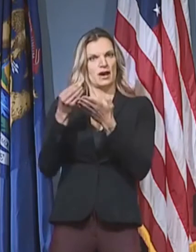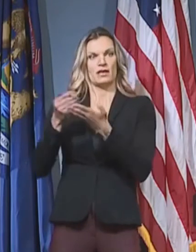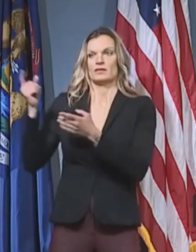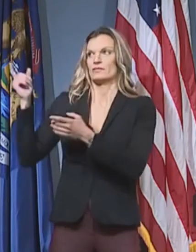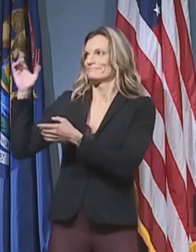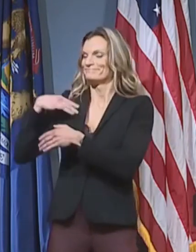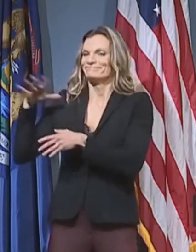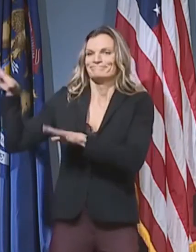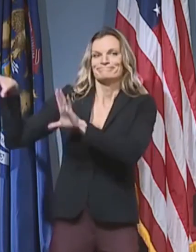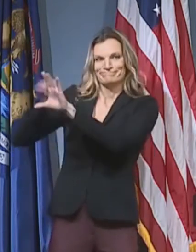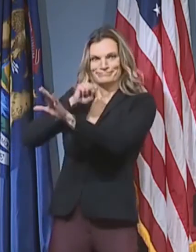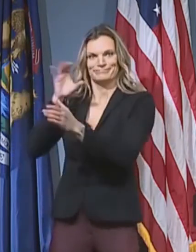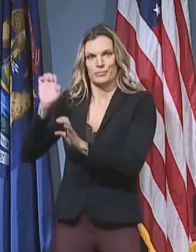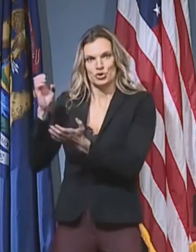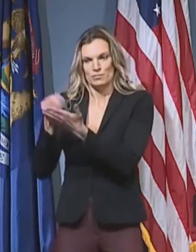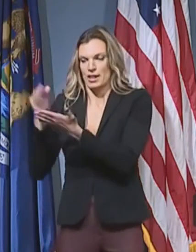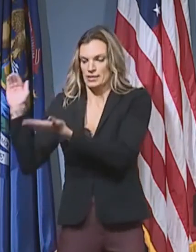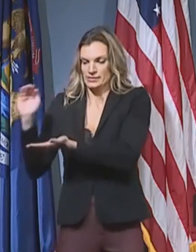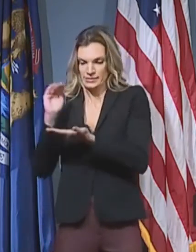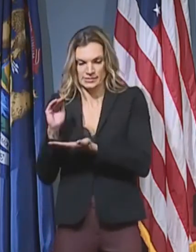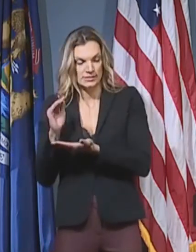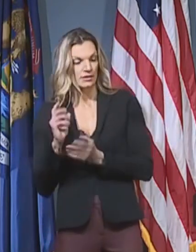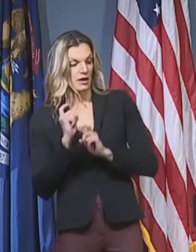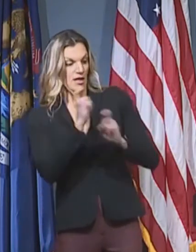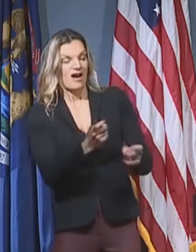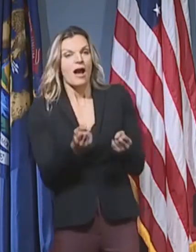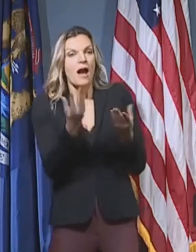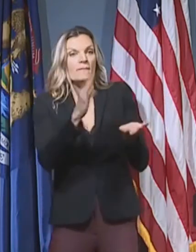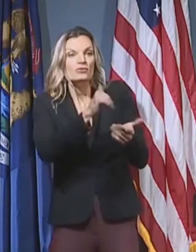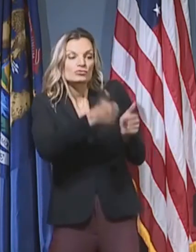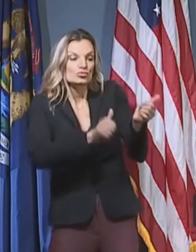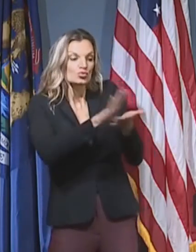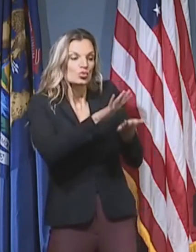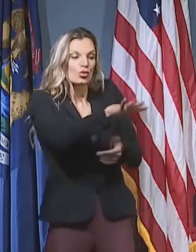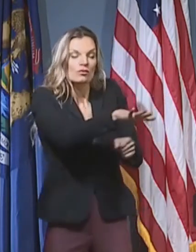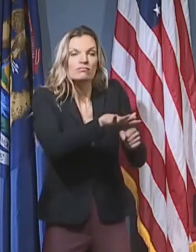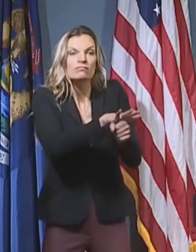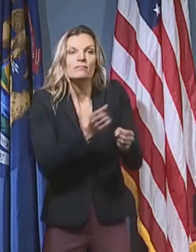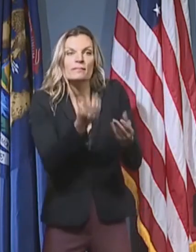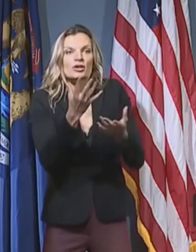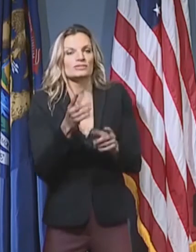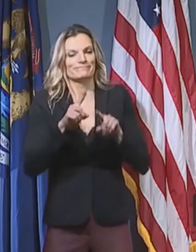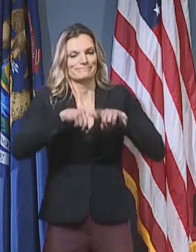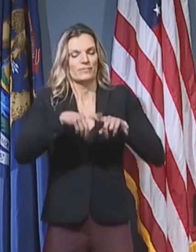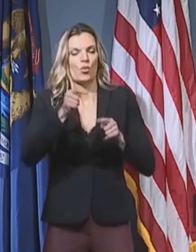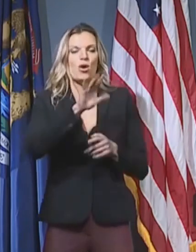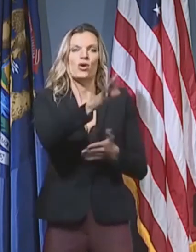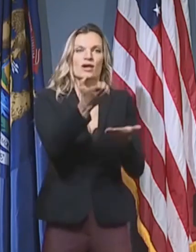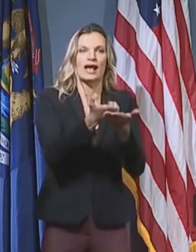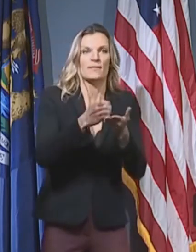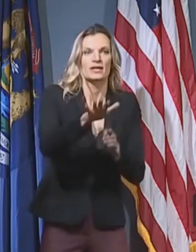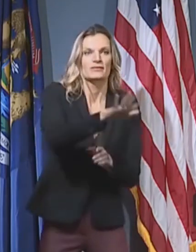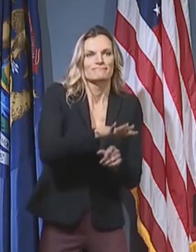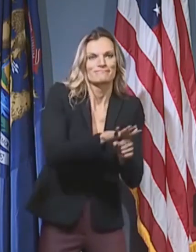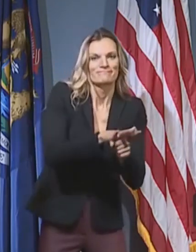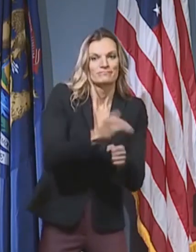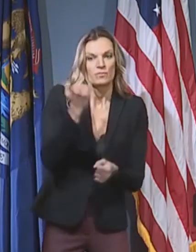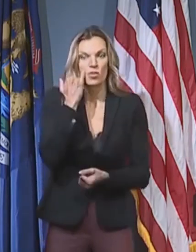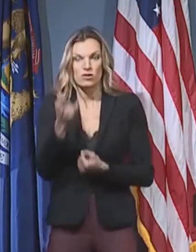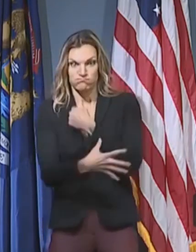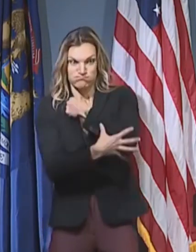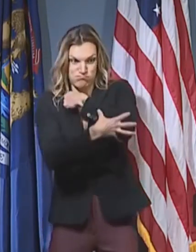receive funding based on their numbers of economically disadvantaged students, special education students, and English language learners.